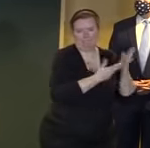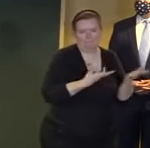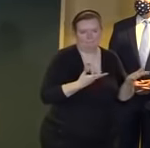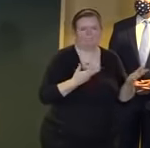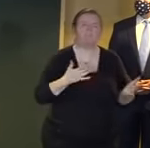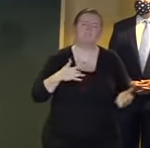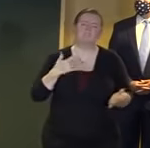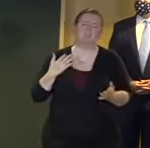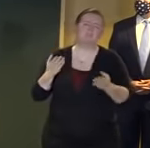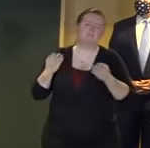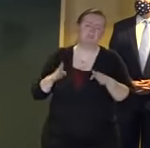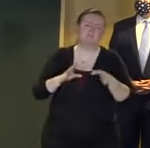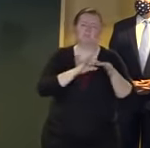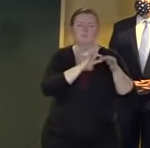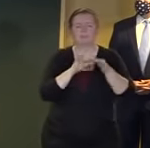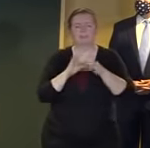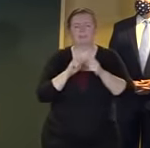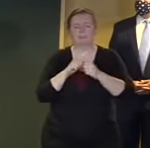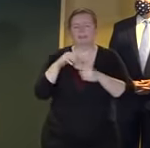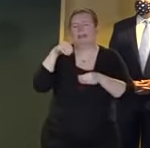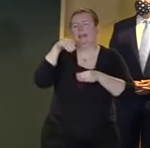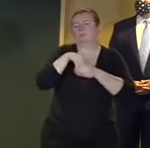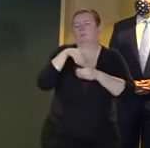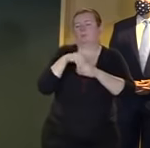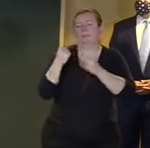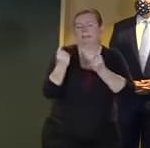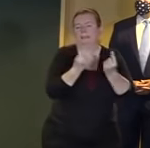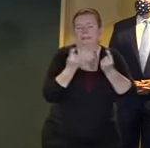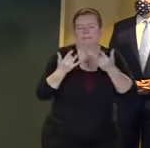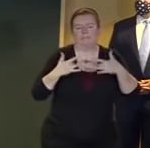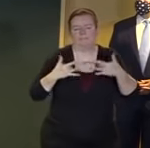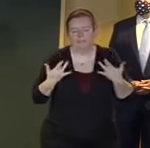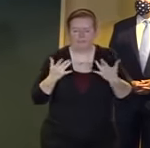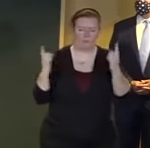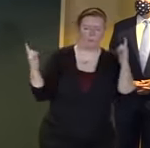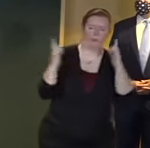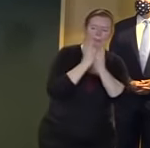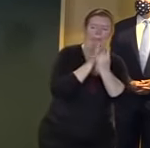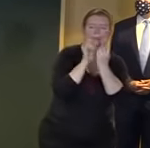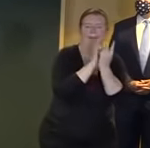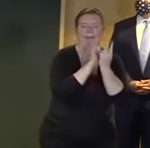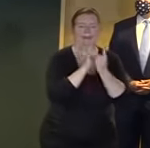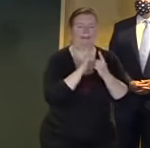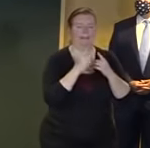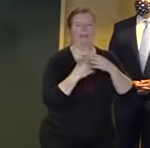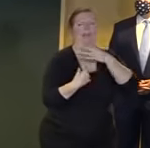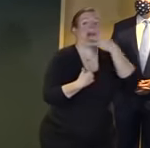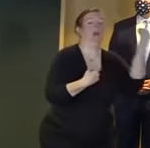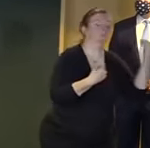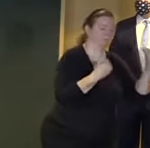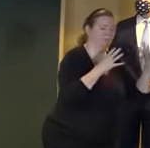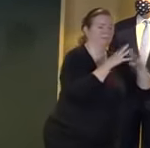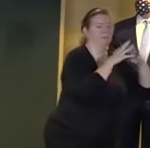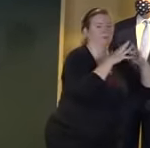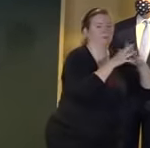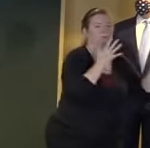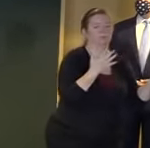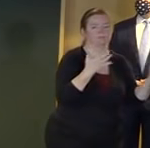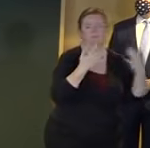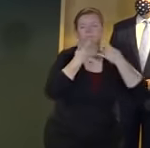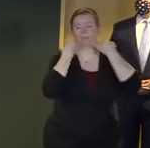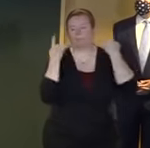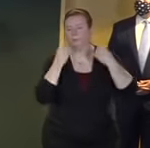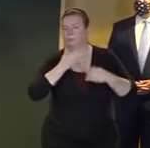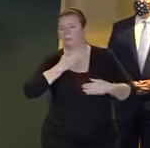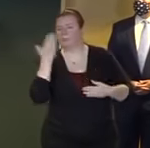they were related to indoor closely congregated activities that didn't have a lot of face coverings you're seeing that fall